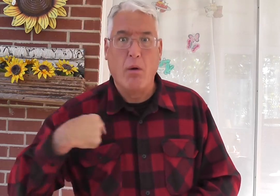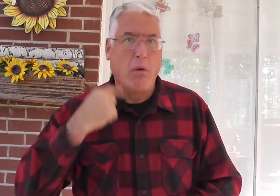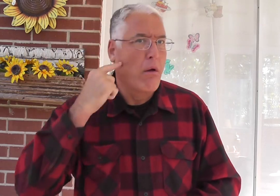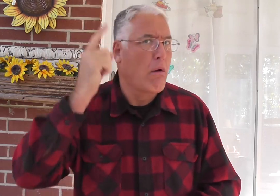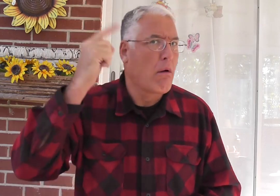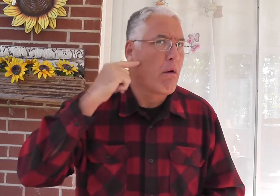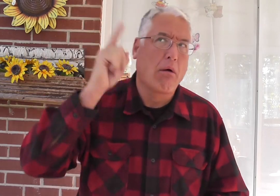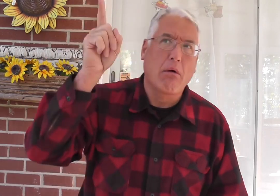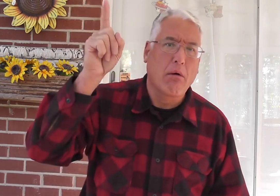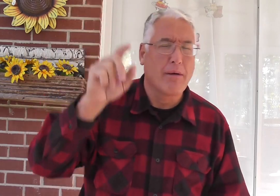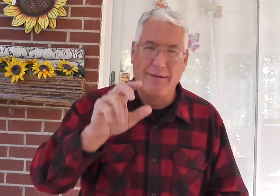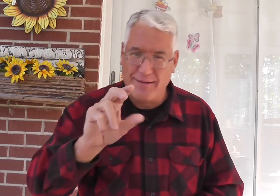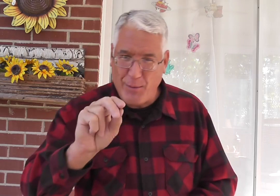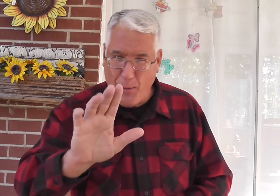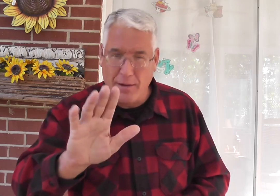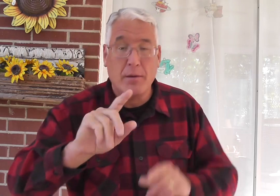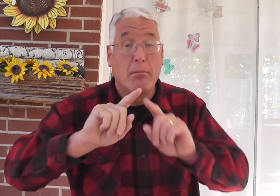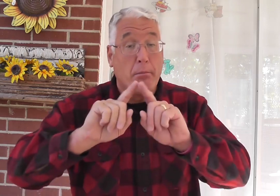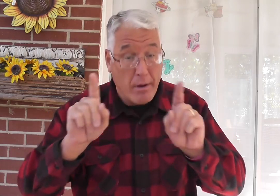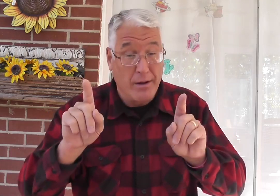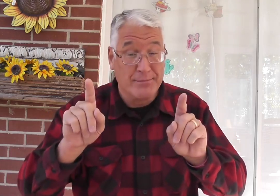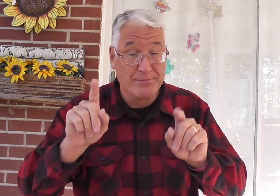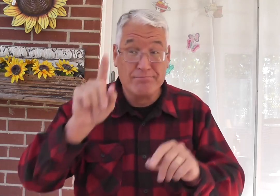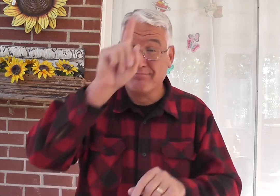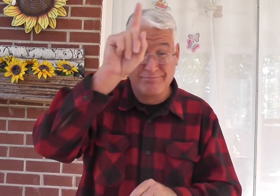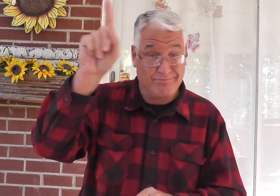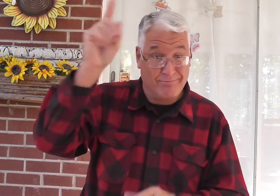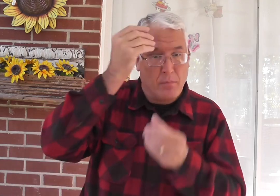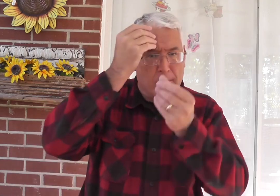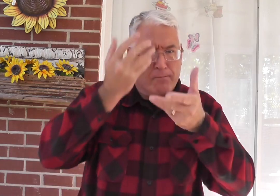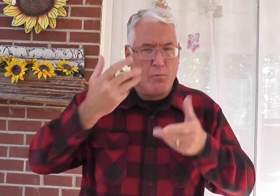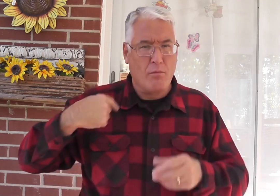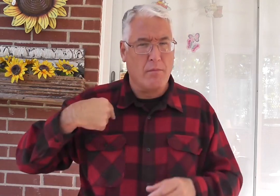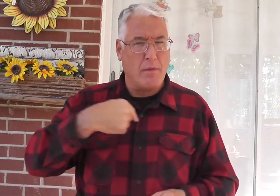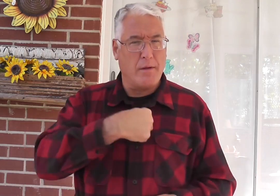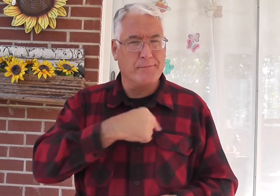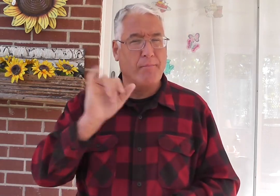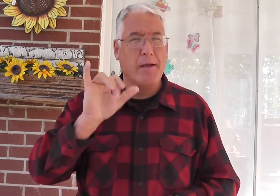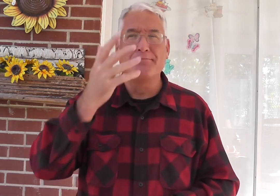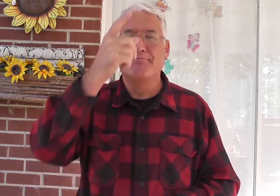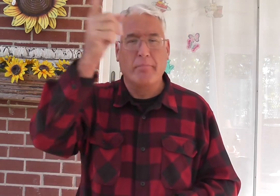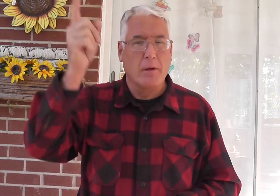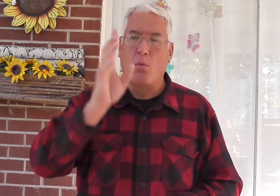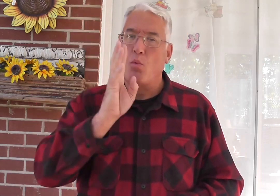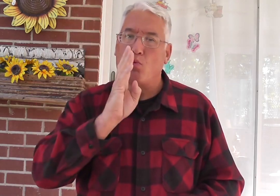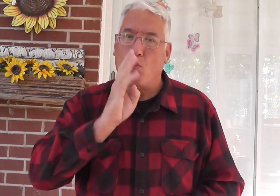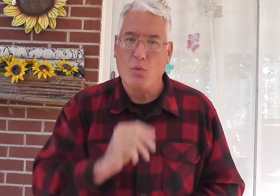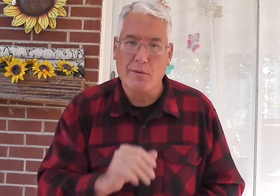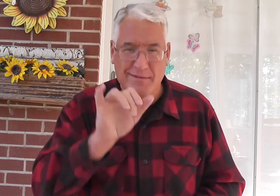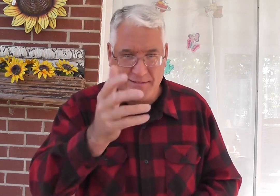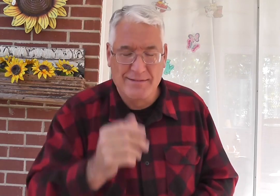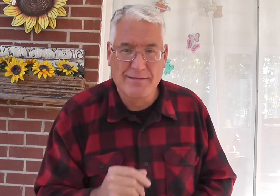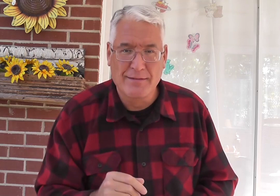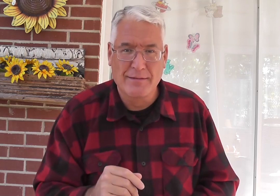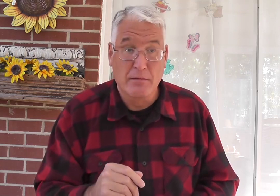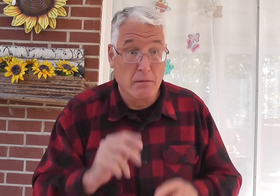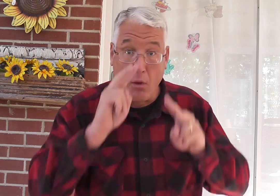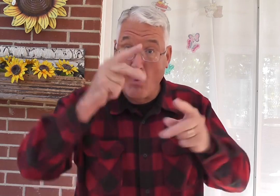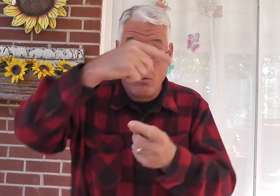sky, it doesn't have a voice to say words, but it does inform us that we do have a